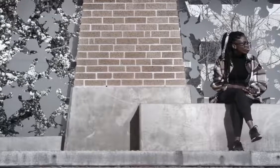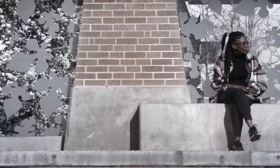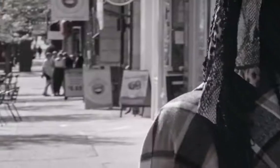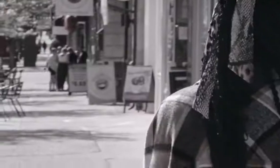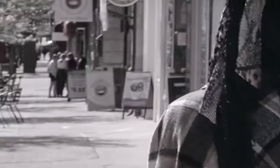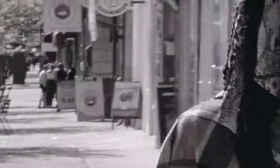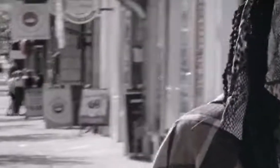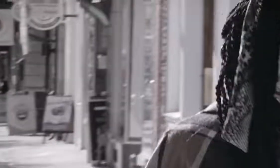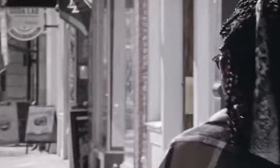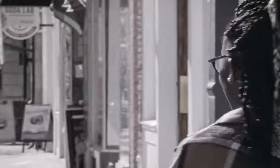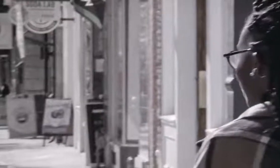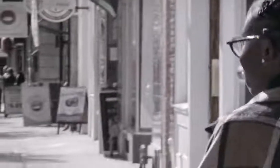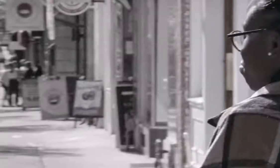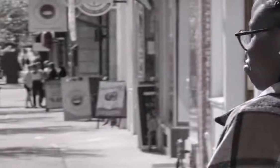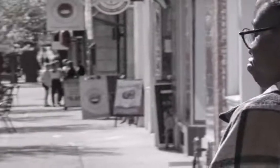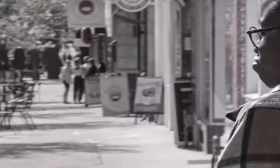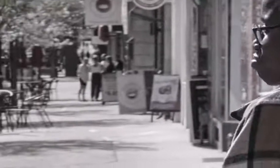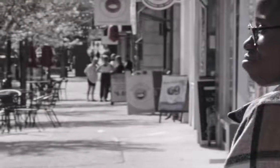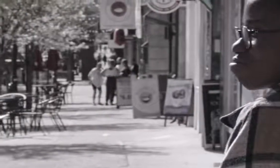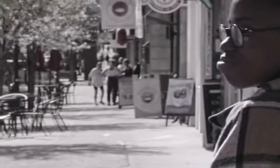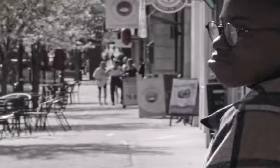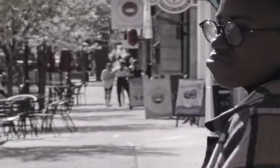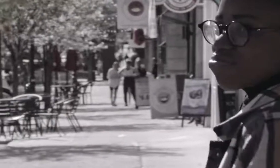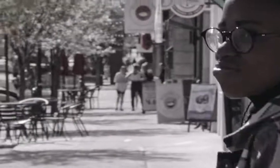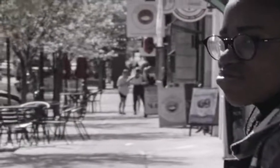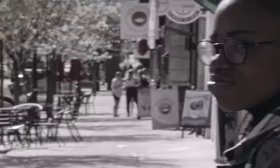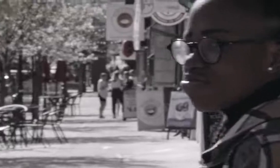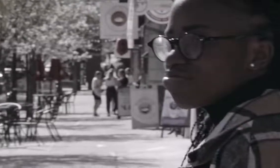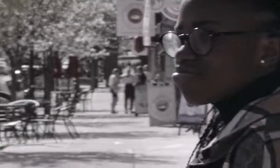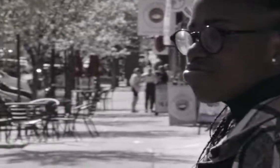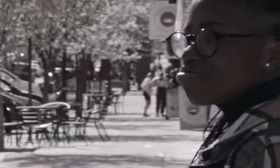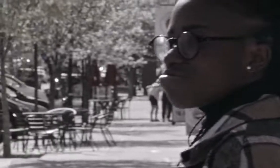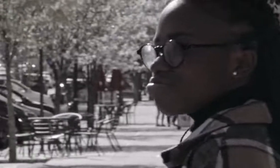And the truth is, we simply don't want to be viewed or treated as different.